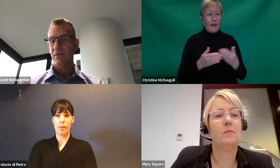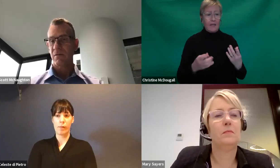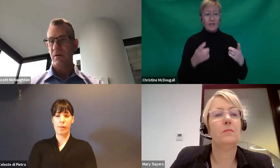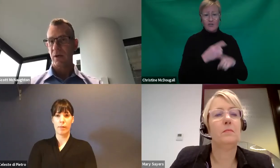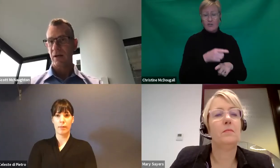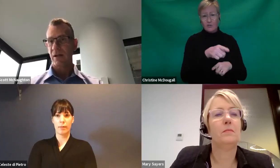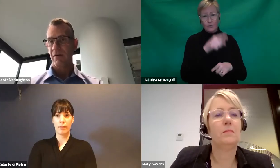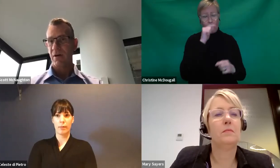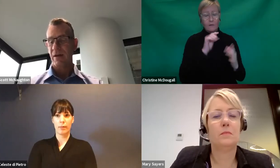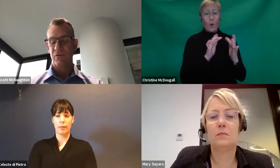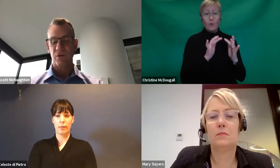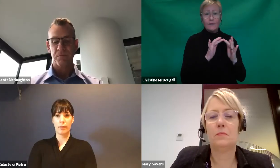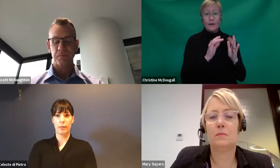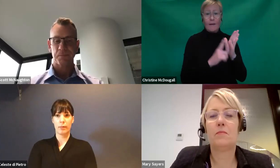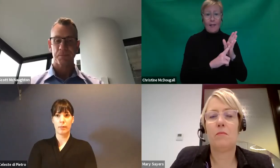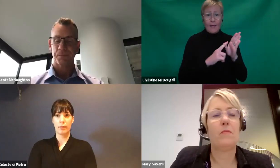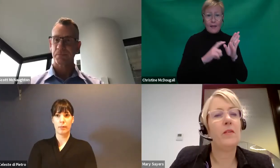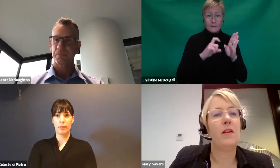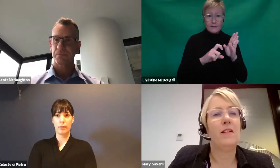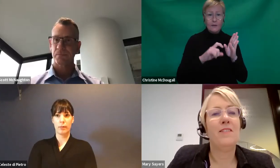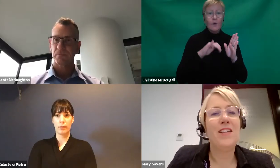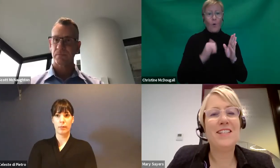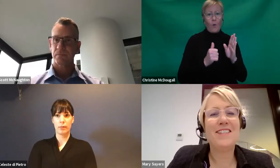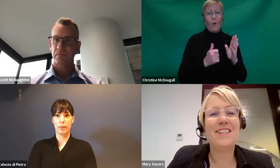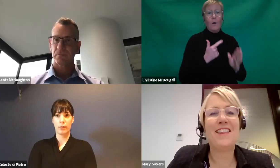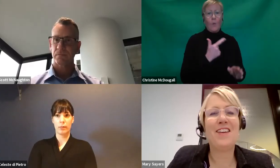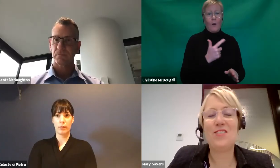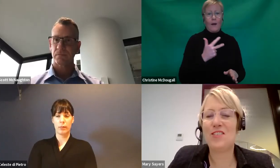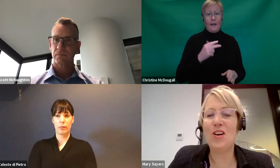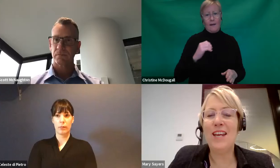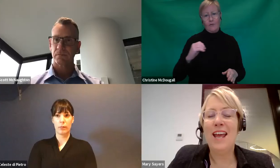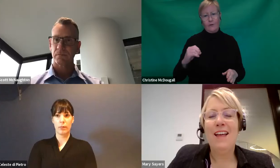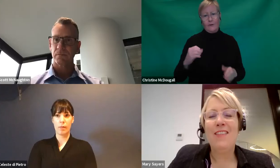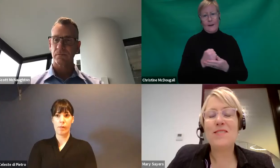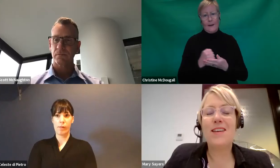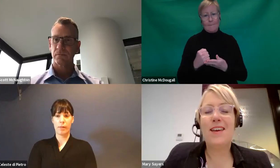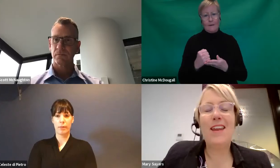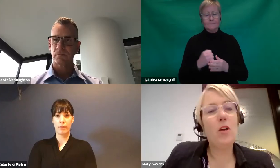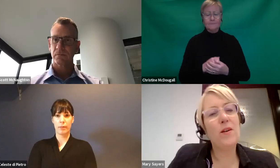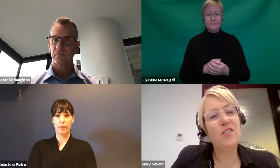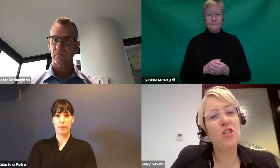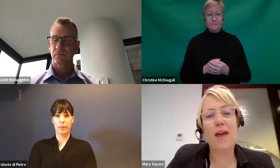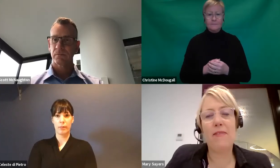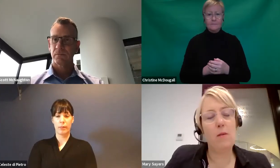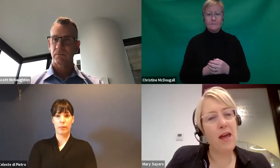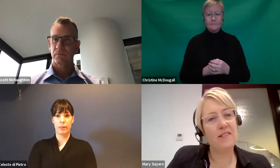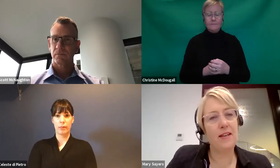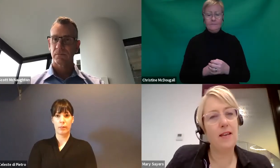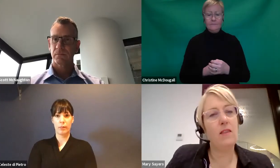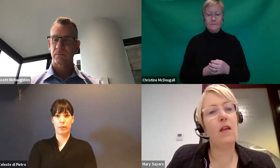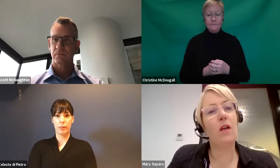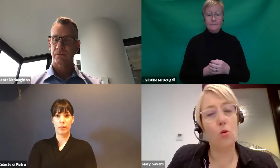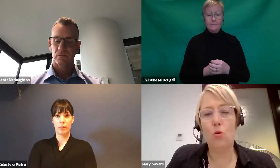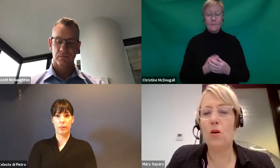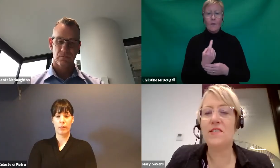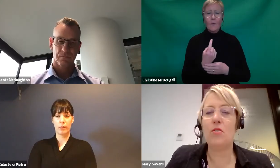and we can clarify that for you. MS. Fantastic. Thank you, Scott. There was another question about the capacity